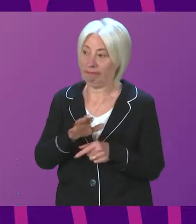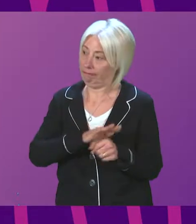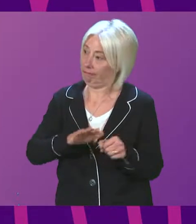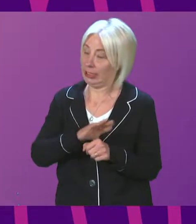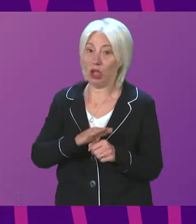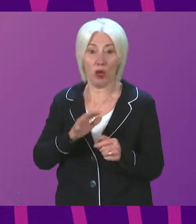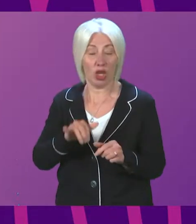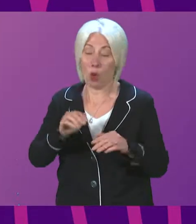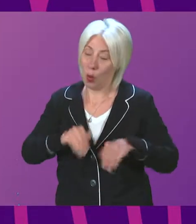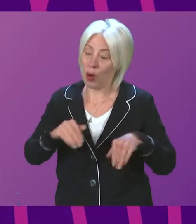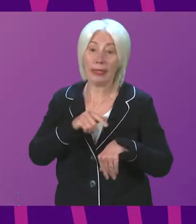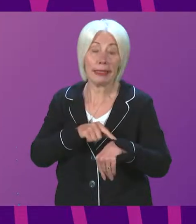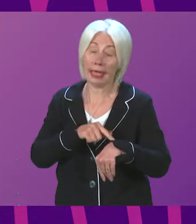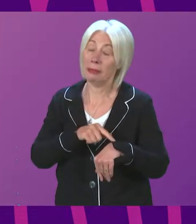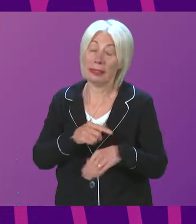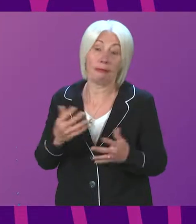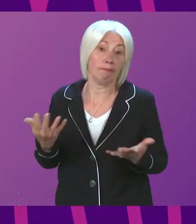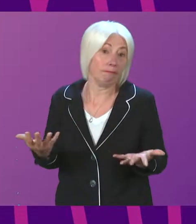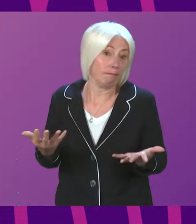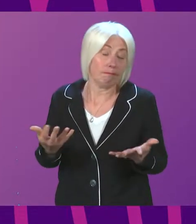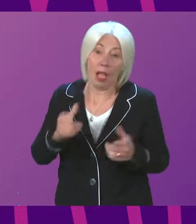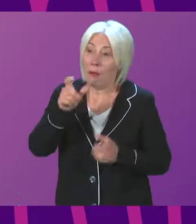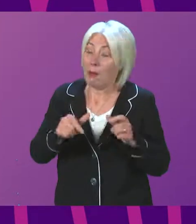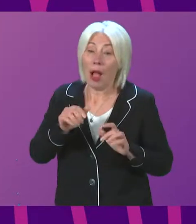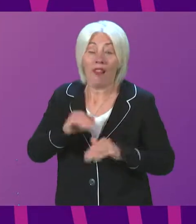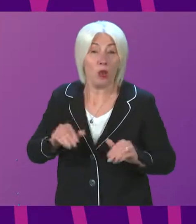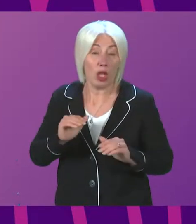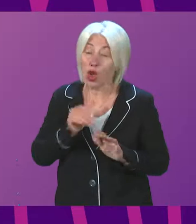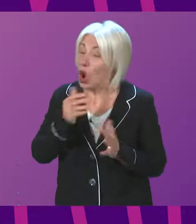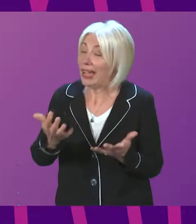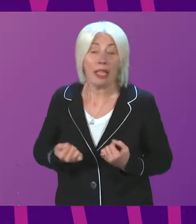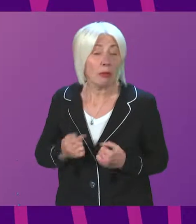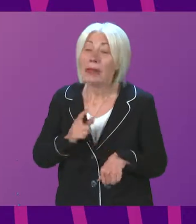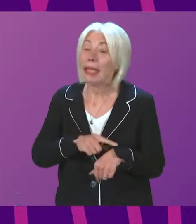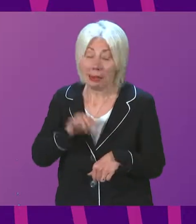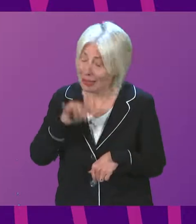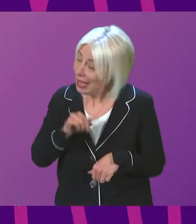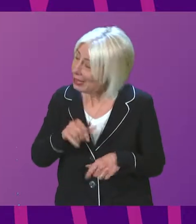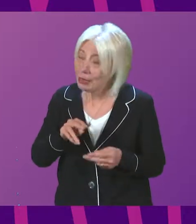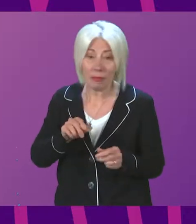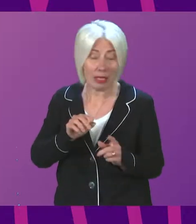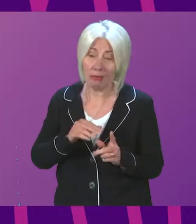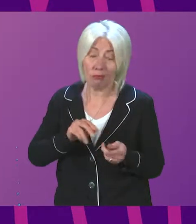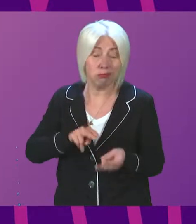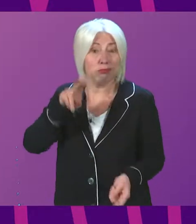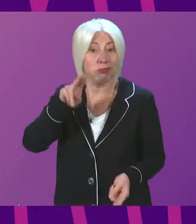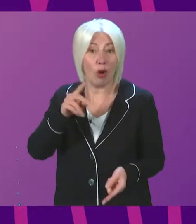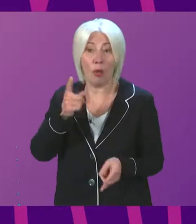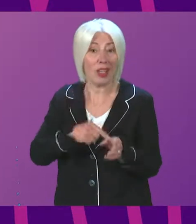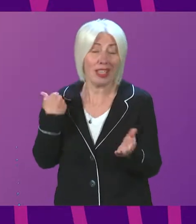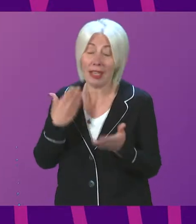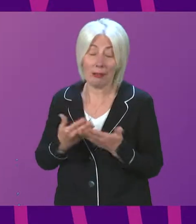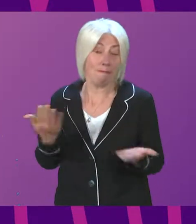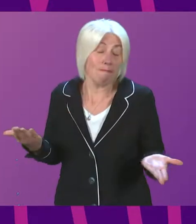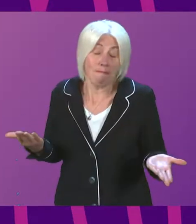times generally and those waiting an unacceptably long time for treatment has increased over the past year. I'm afraid that